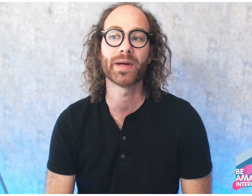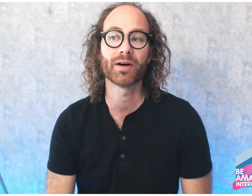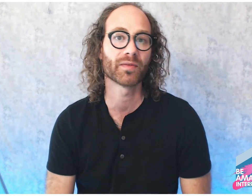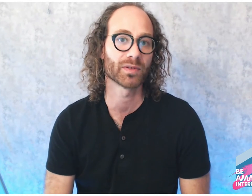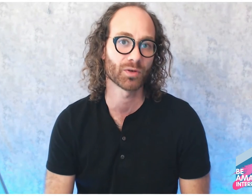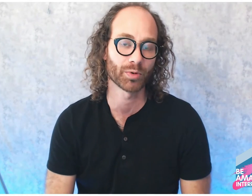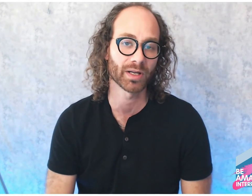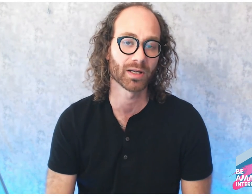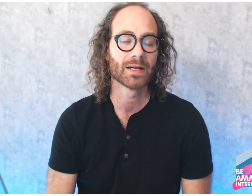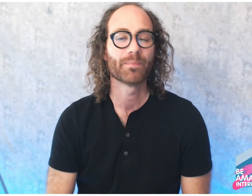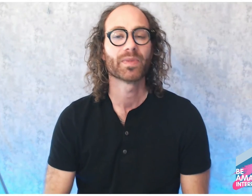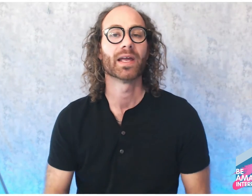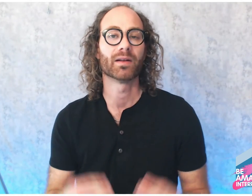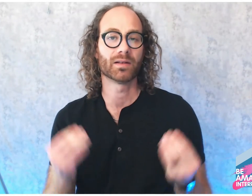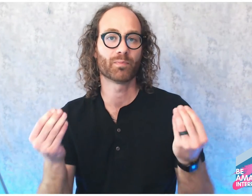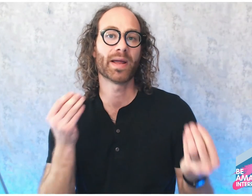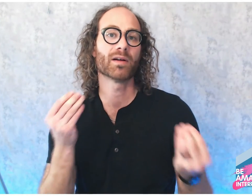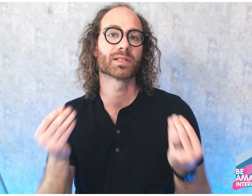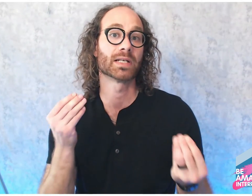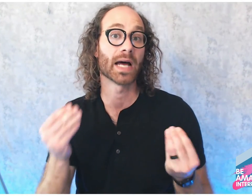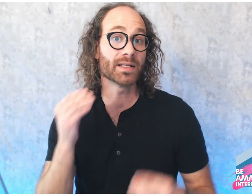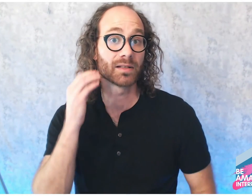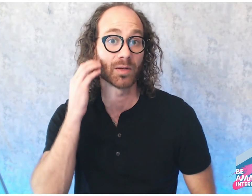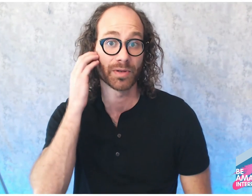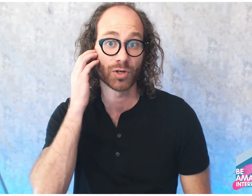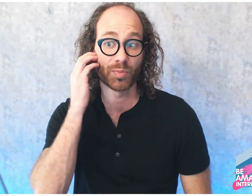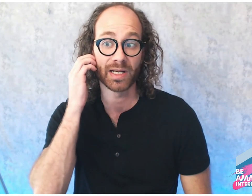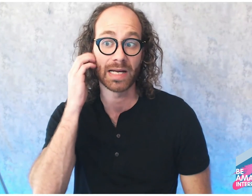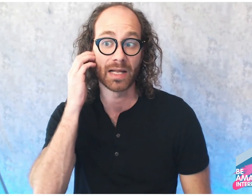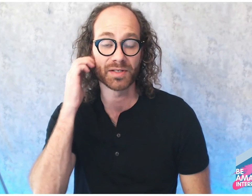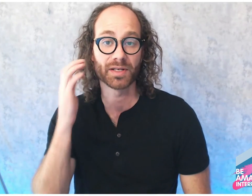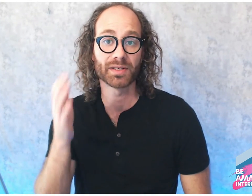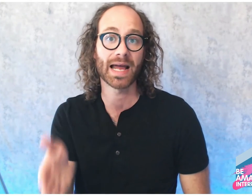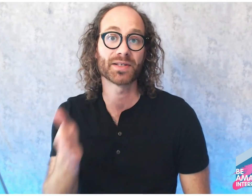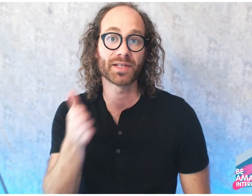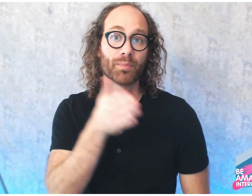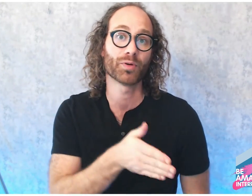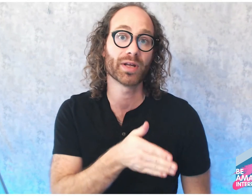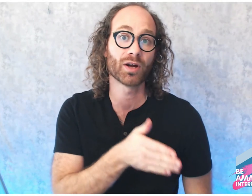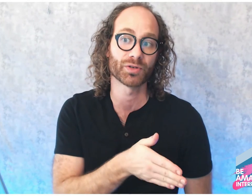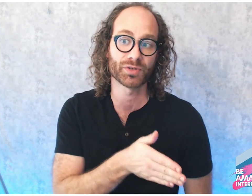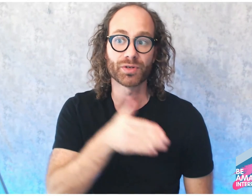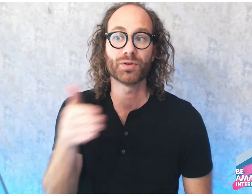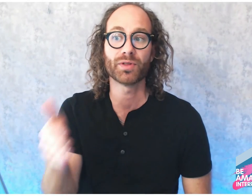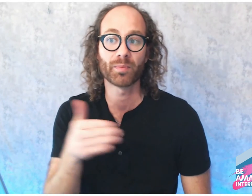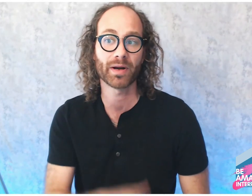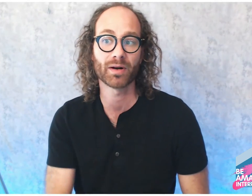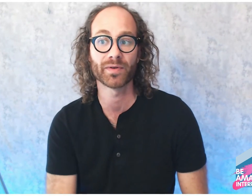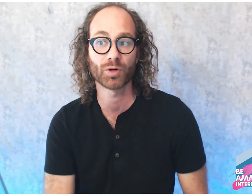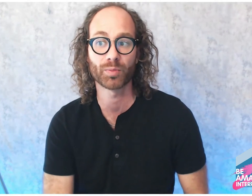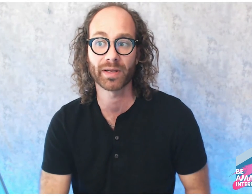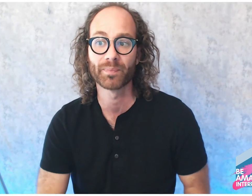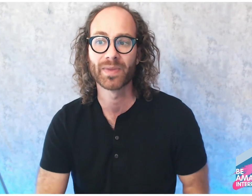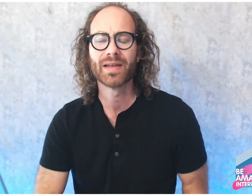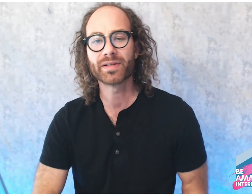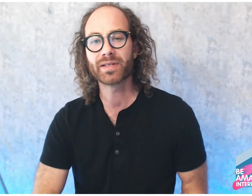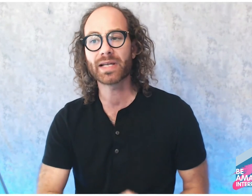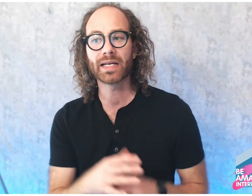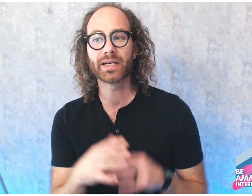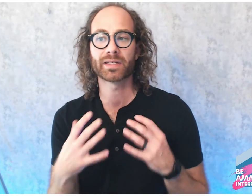interpreting. It pairs nicely with interpreting analysis as a precursor to the comparative interpreting. This is like an extension